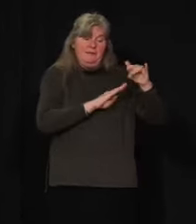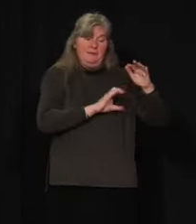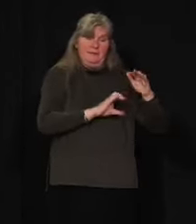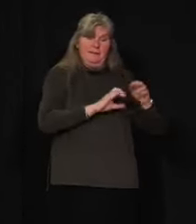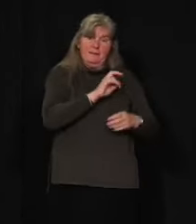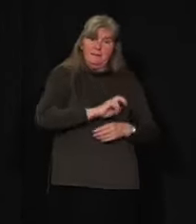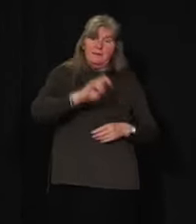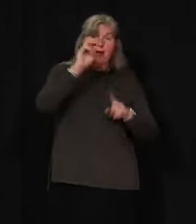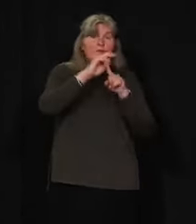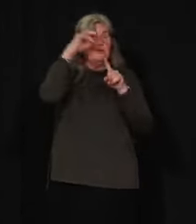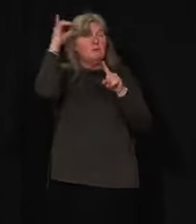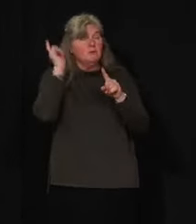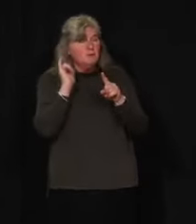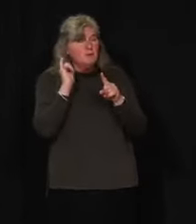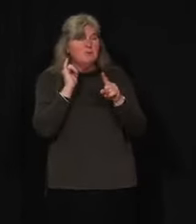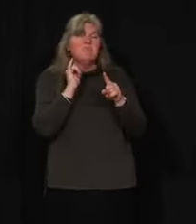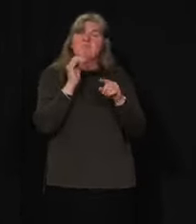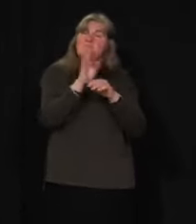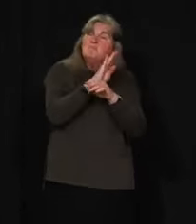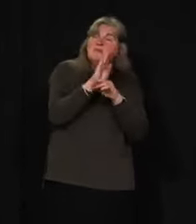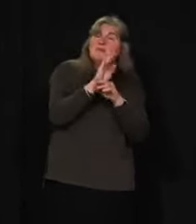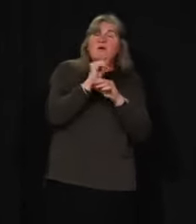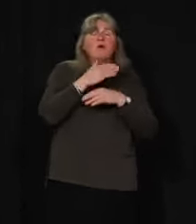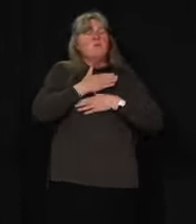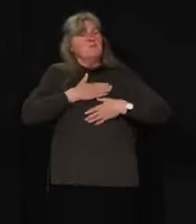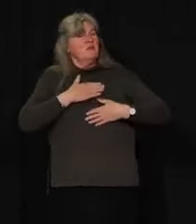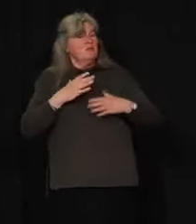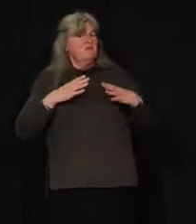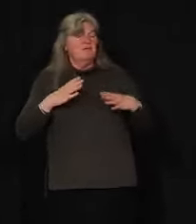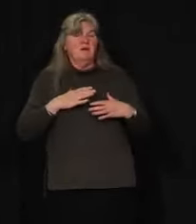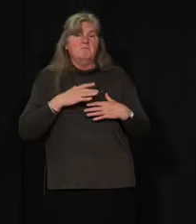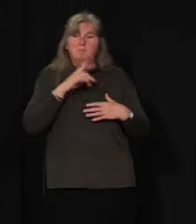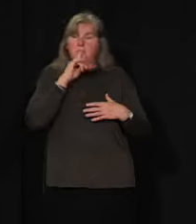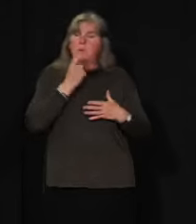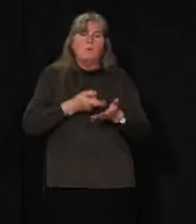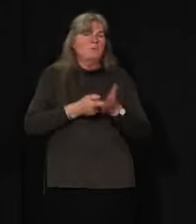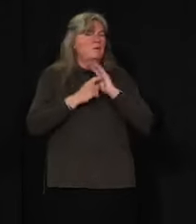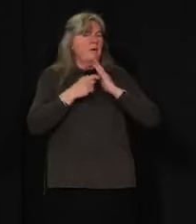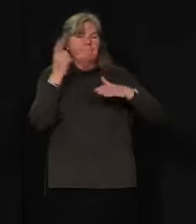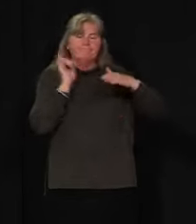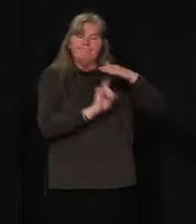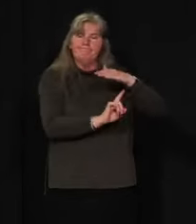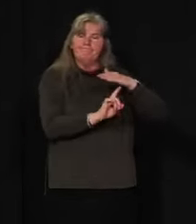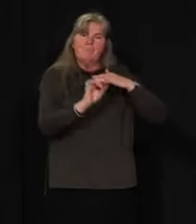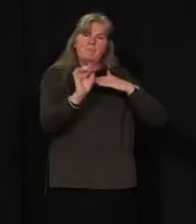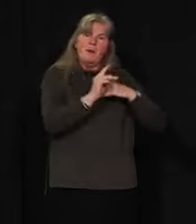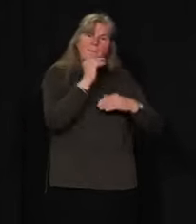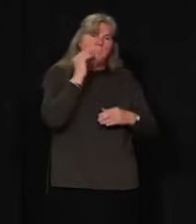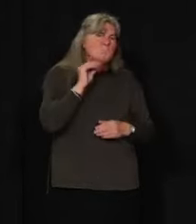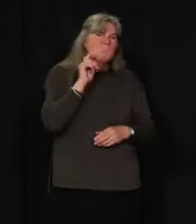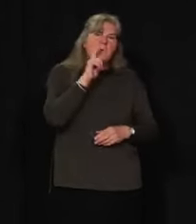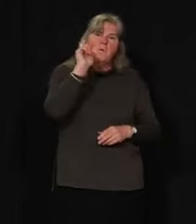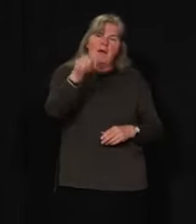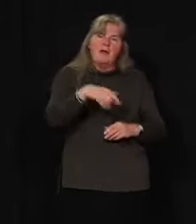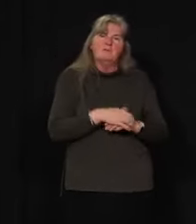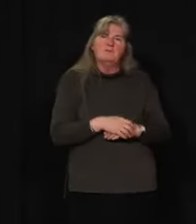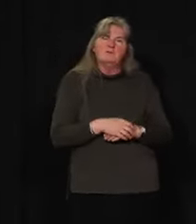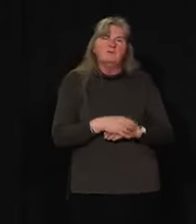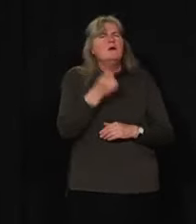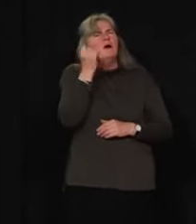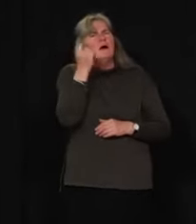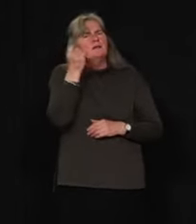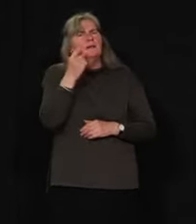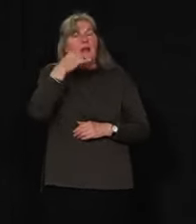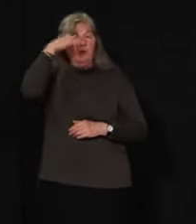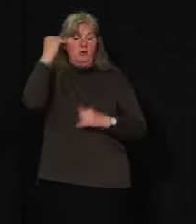into Yukon, whether for business or for pleasure, without the need to self-isolate. A border check-in process will